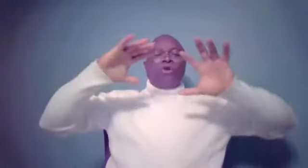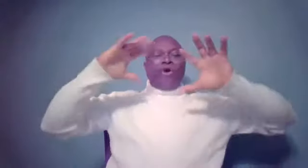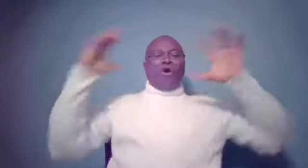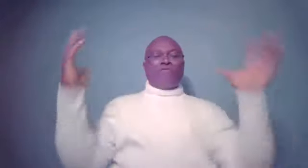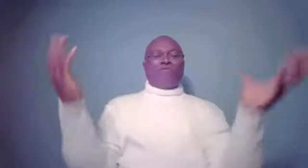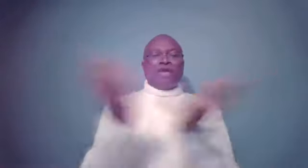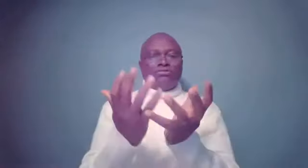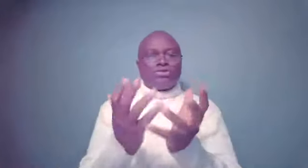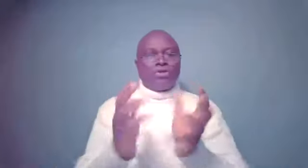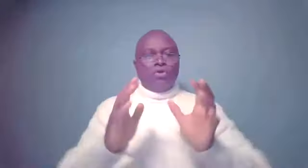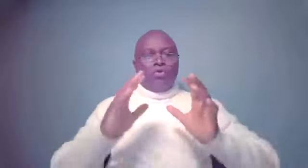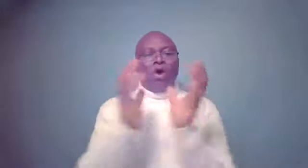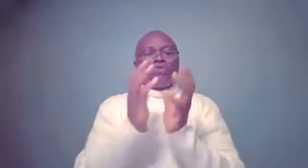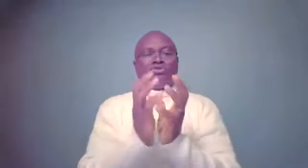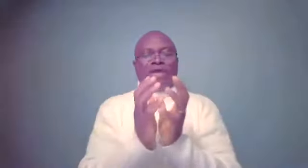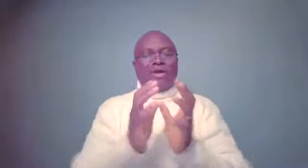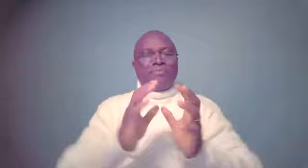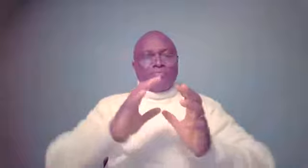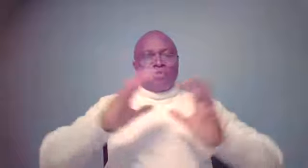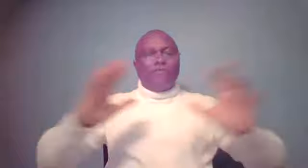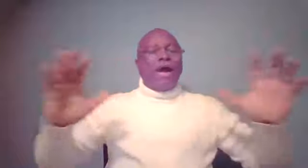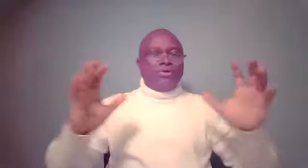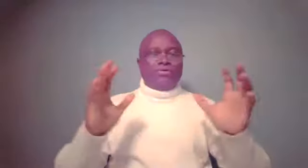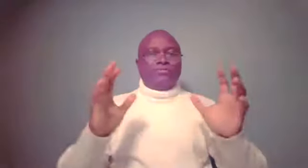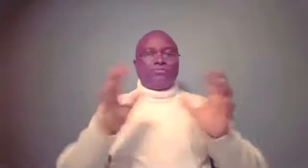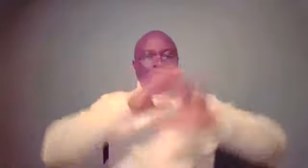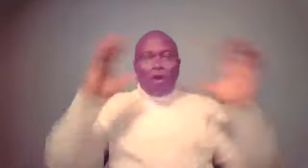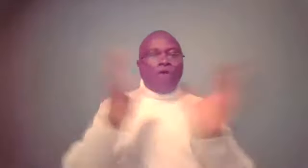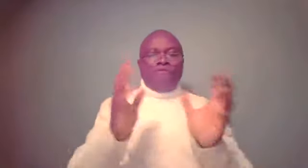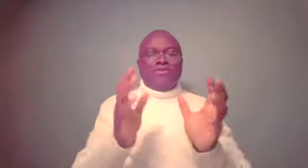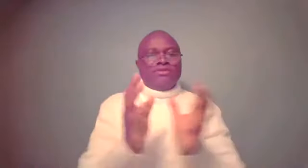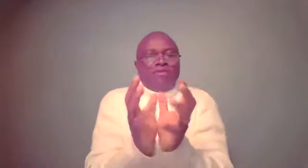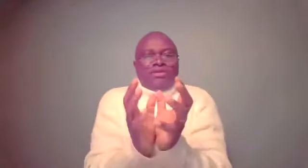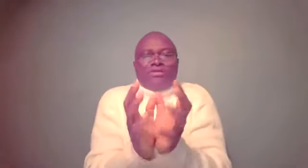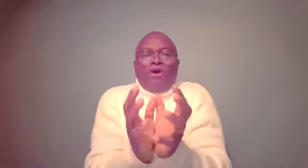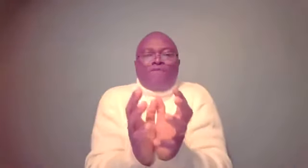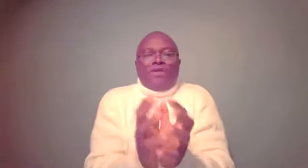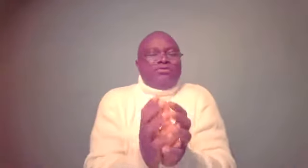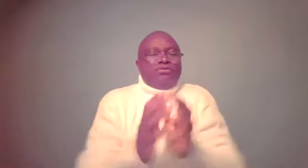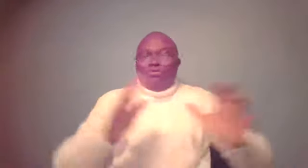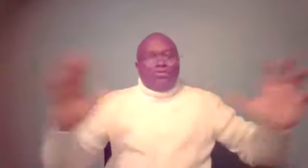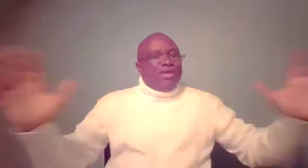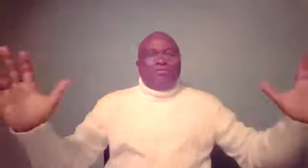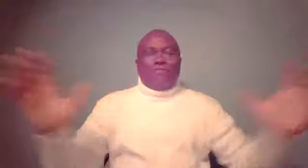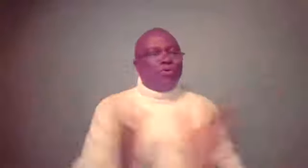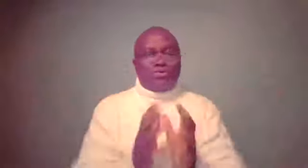all things work together for our good, all things. And when he says all things, you can, of course,